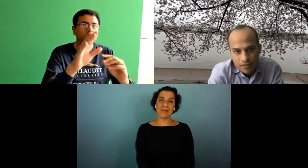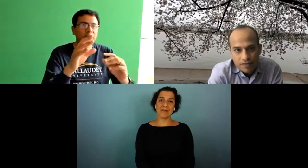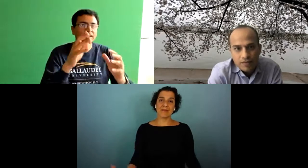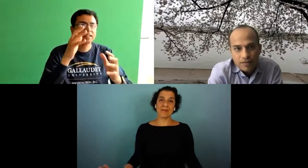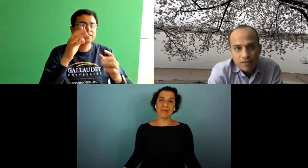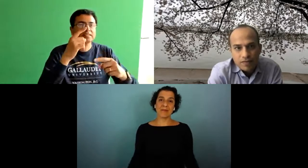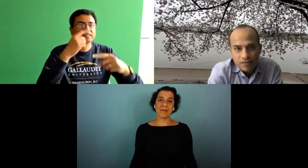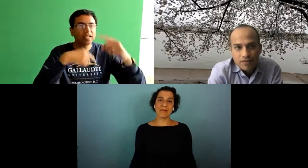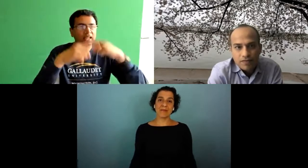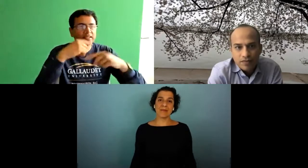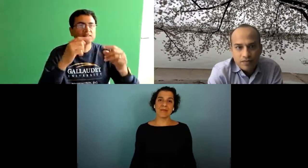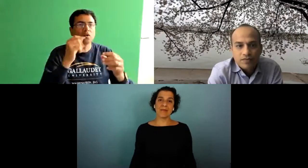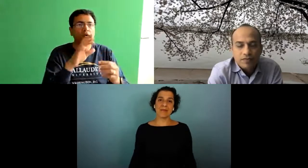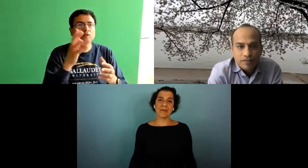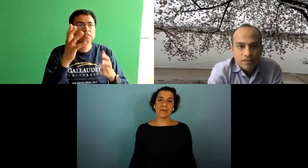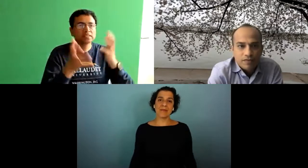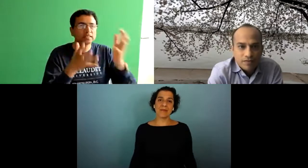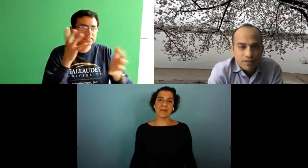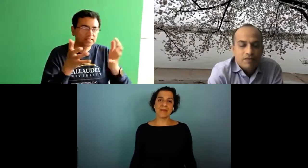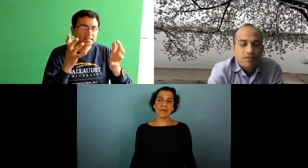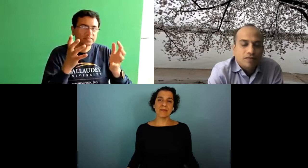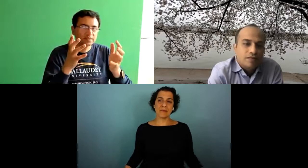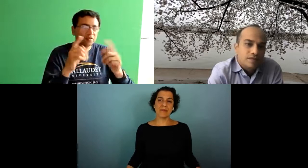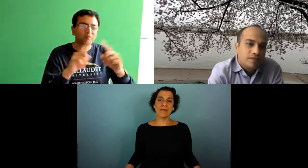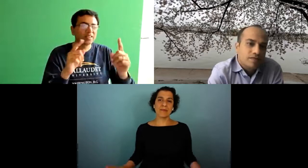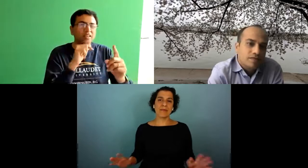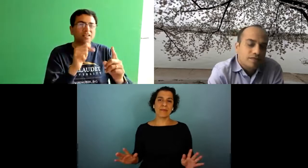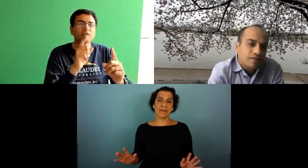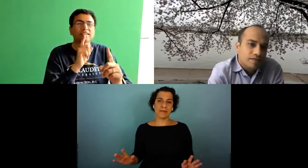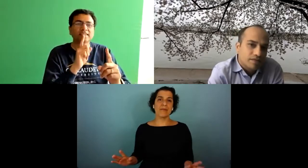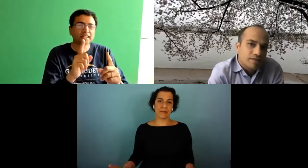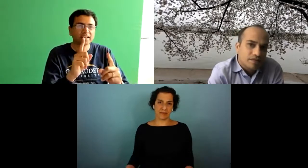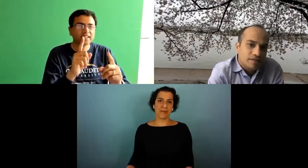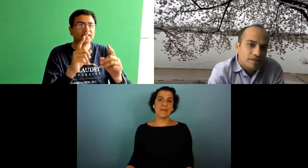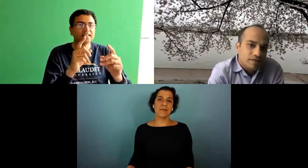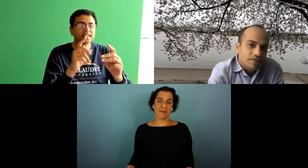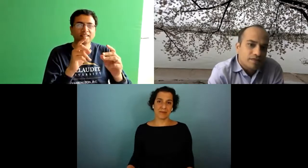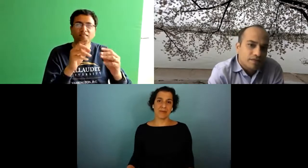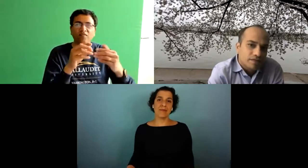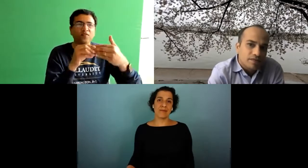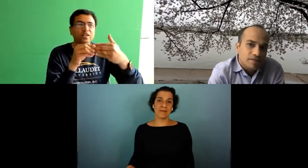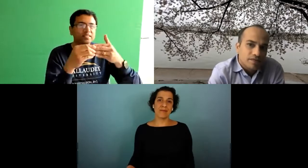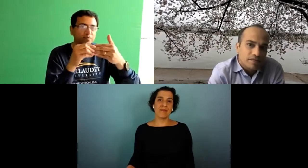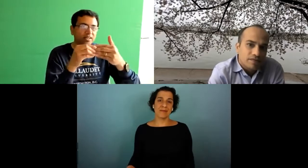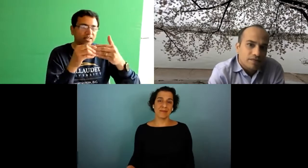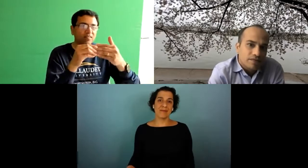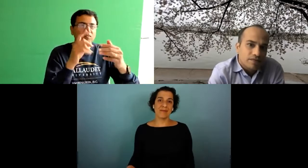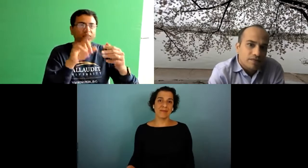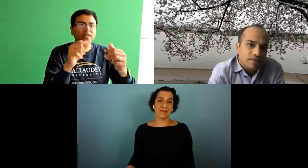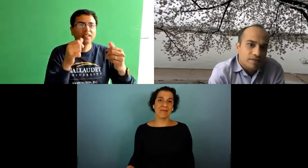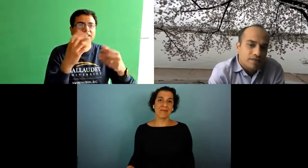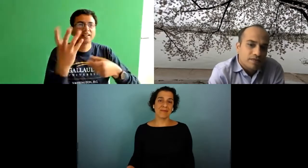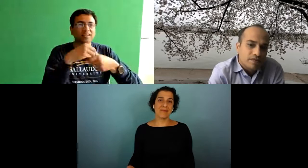where they can um basically give you feedback on your ability to on